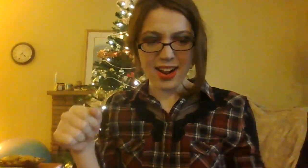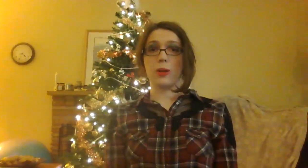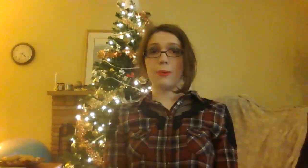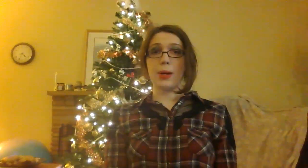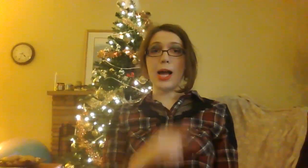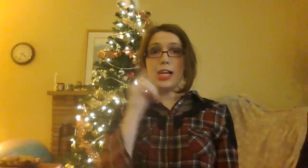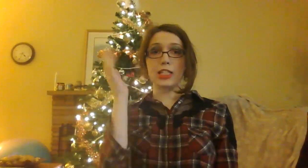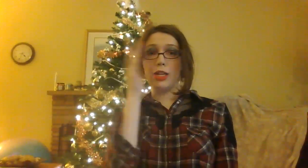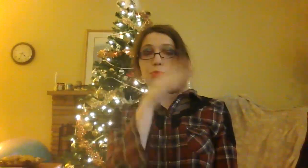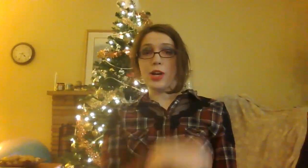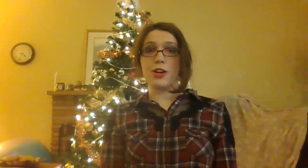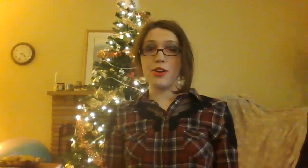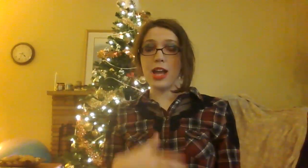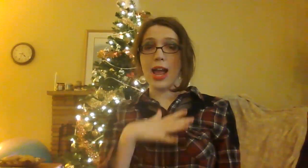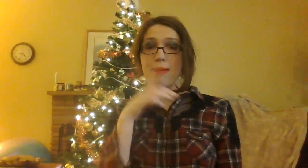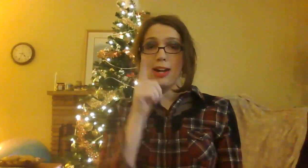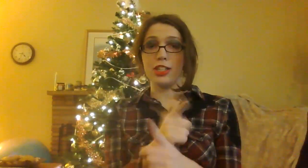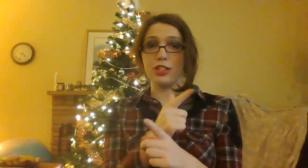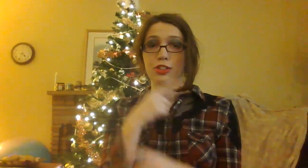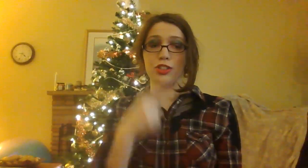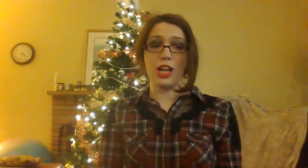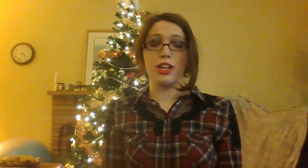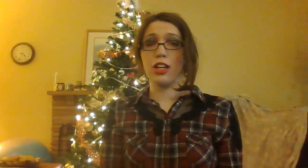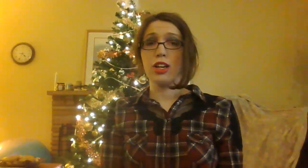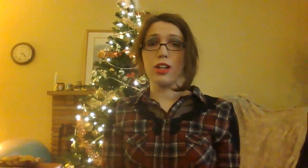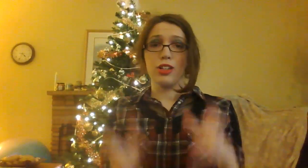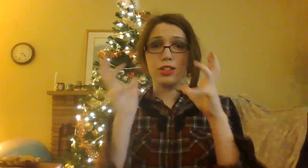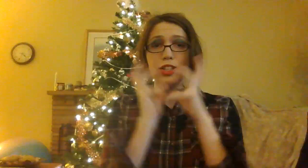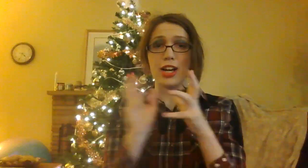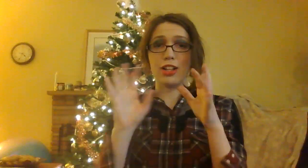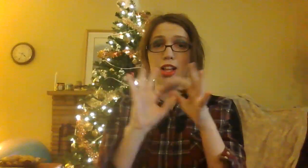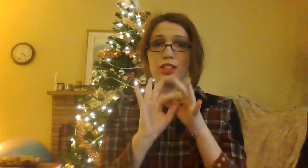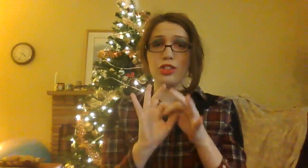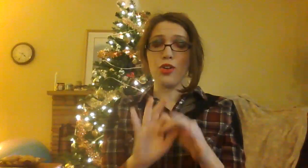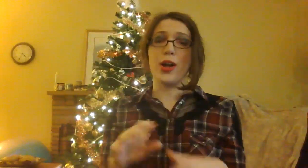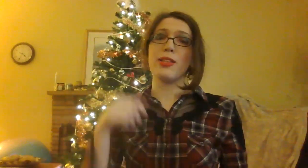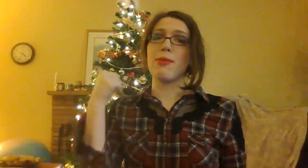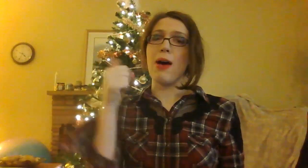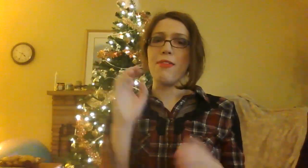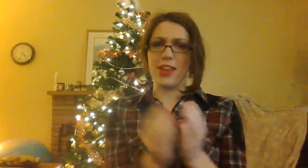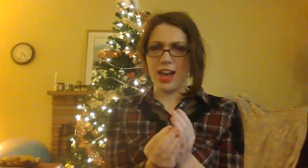I said weird and my sister said Santa Claus joined the Mafia